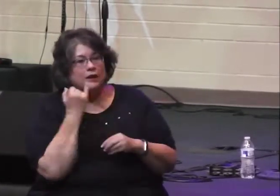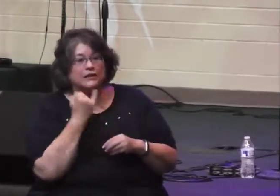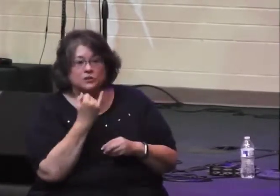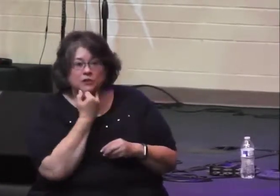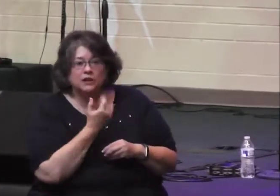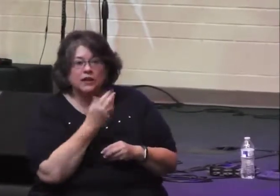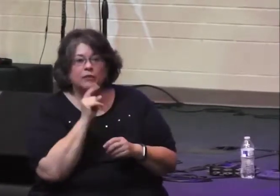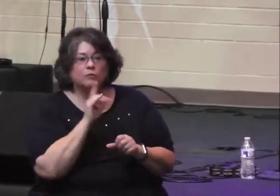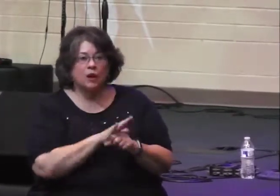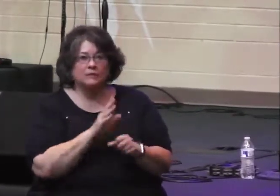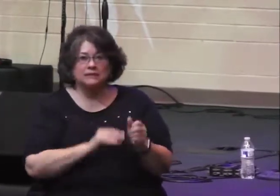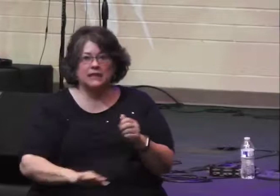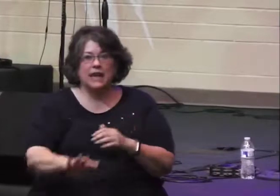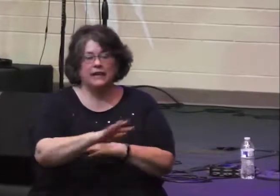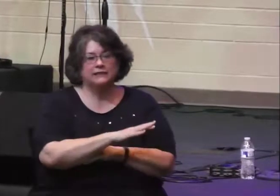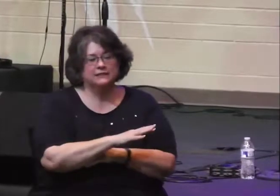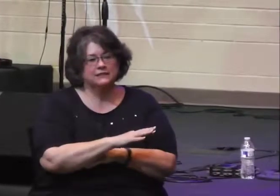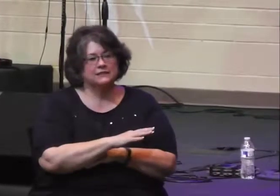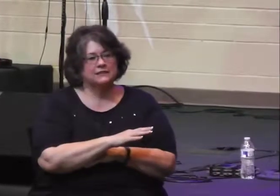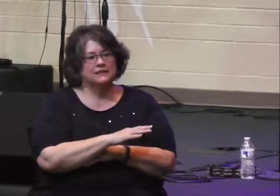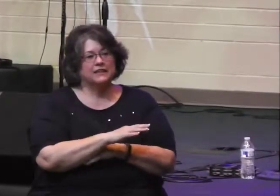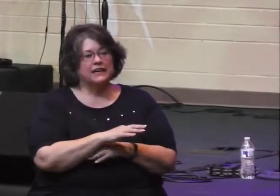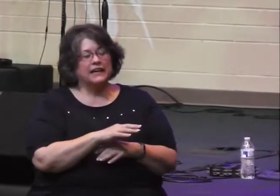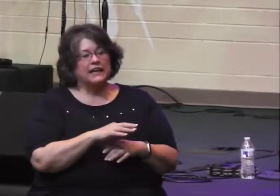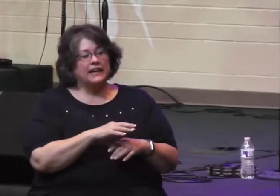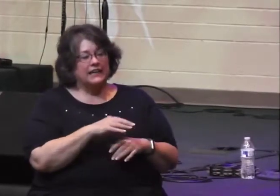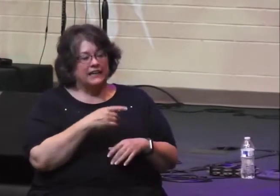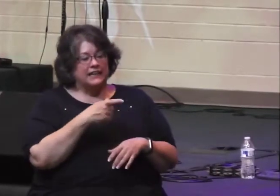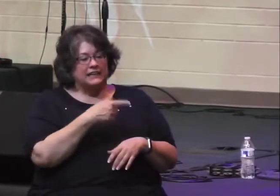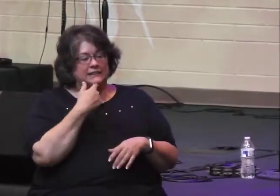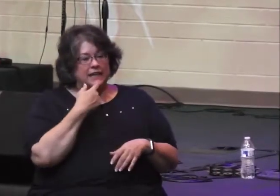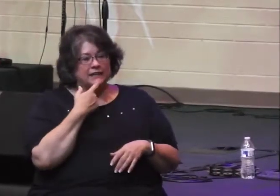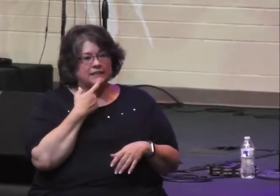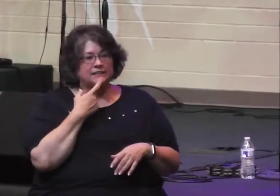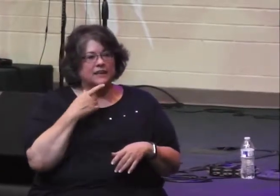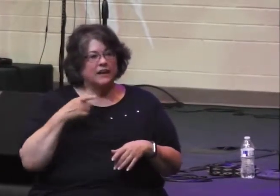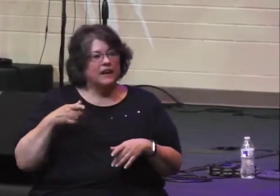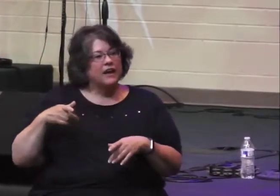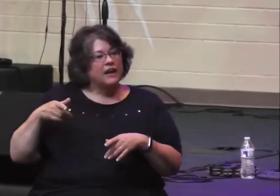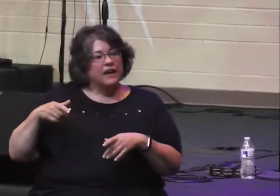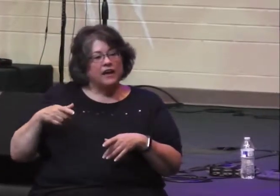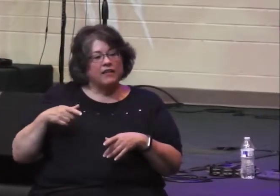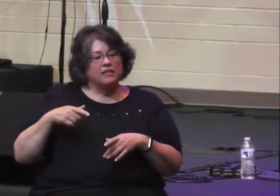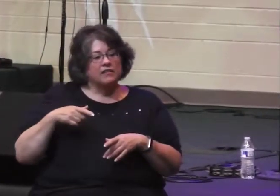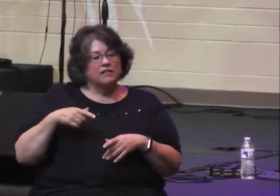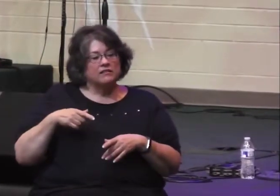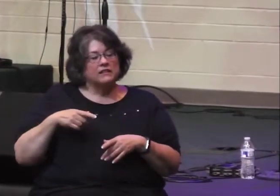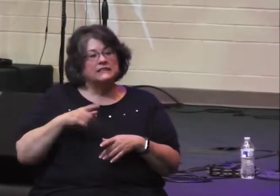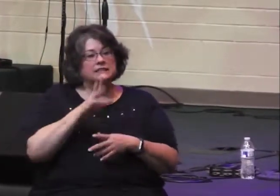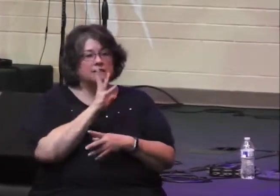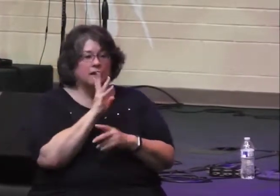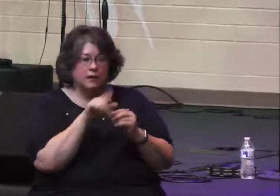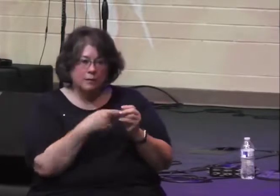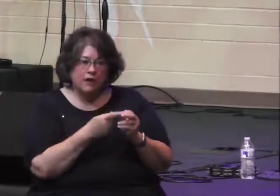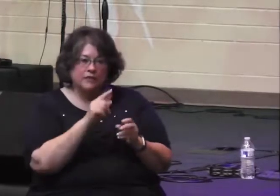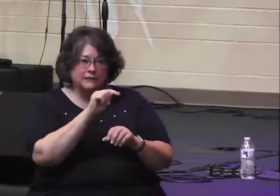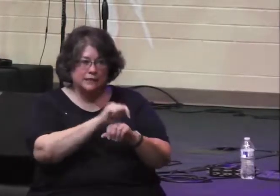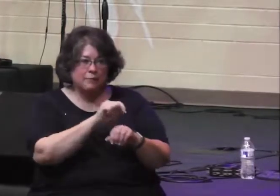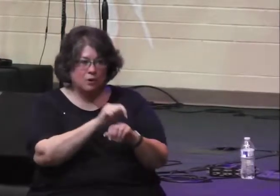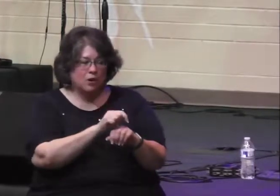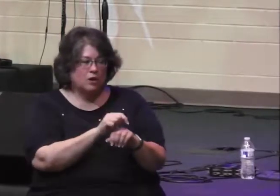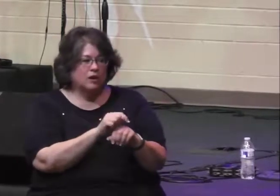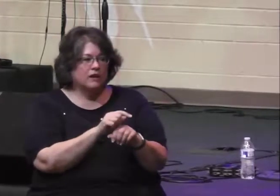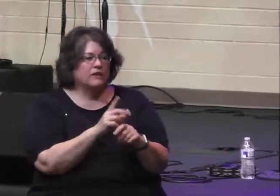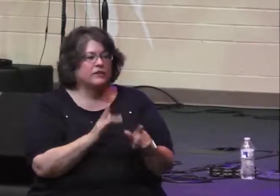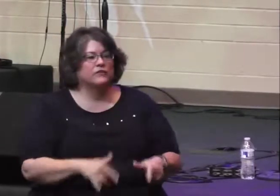using the third person here, but this is what he says. They have lived in it and have built a sanctuary for your